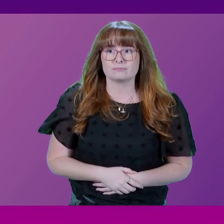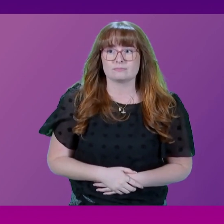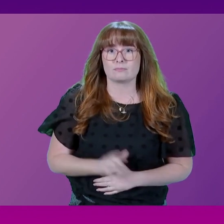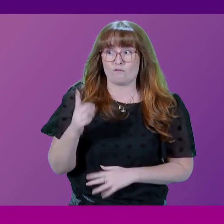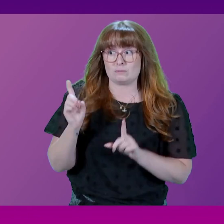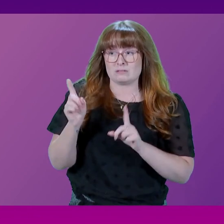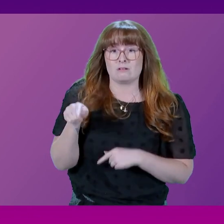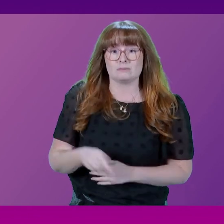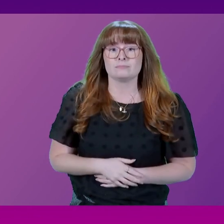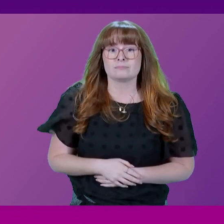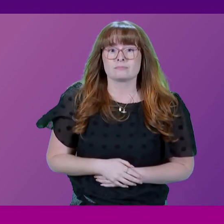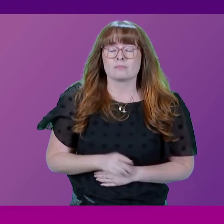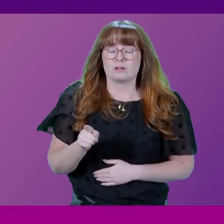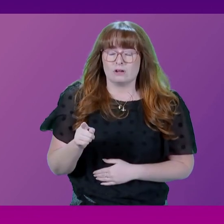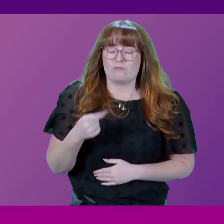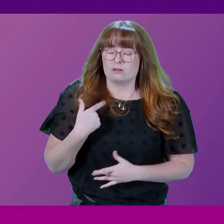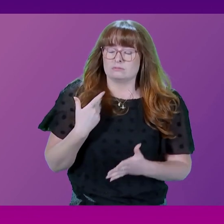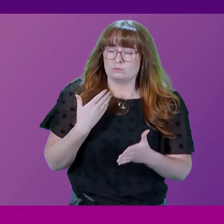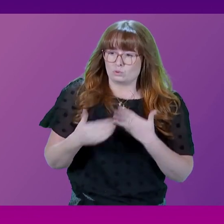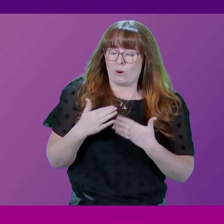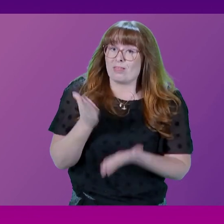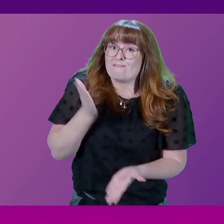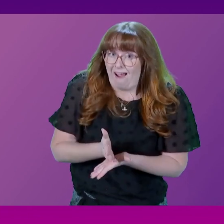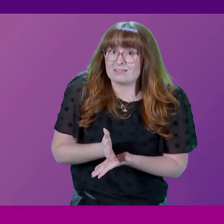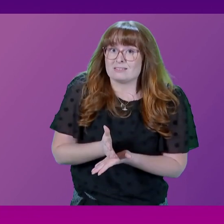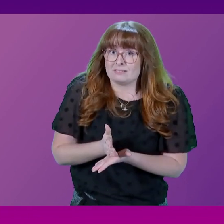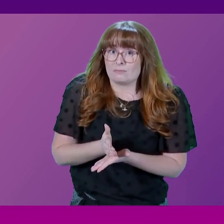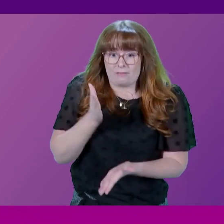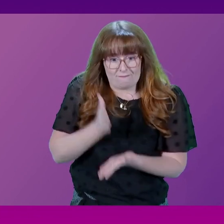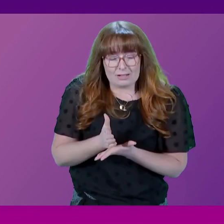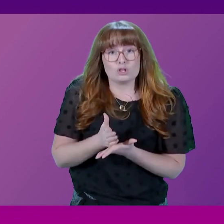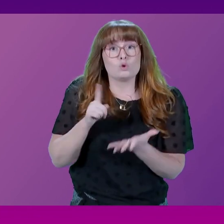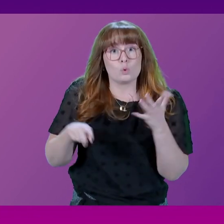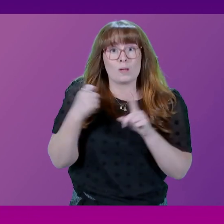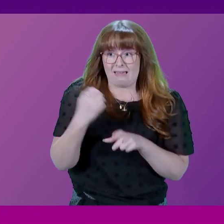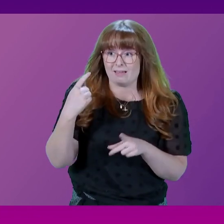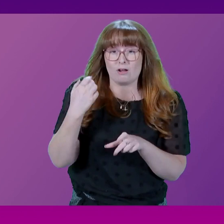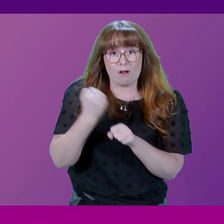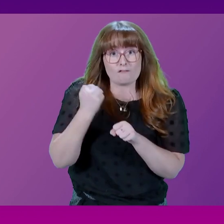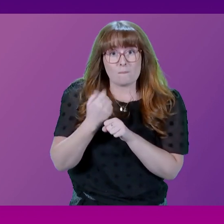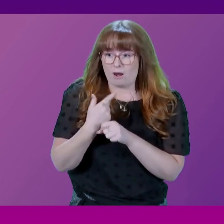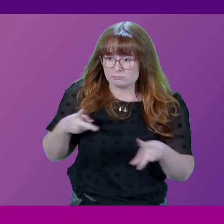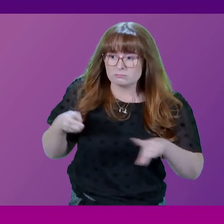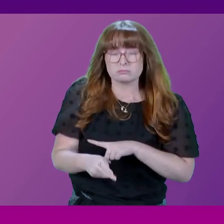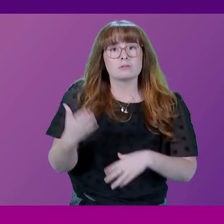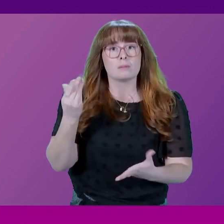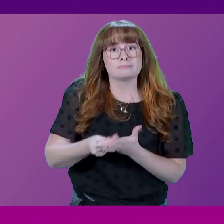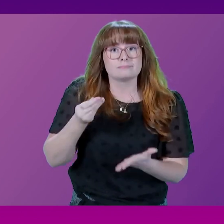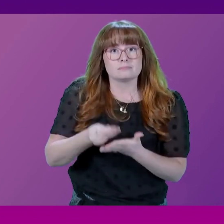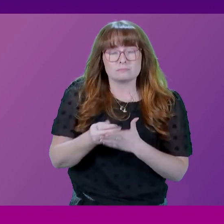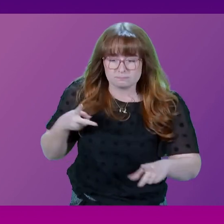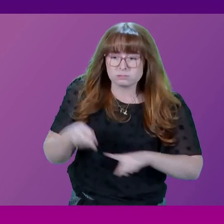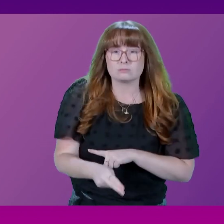Let's deal with the facts, Presiding Officer. The fact is the UK Government has cut our capital budget by over